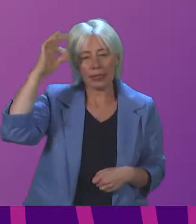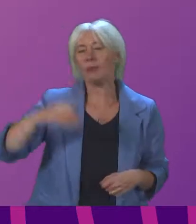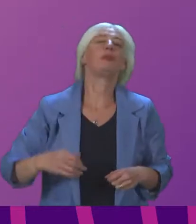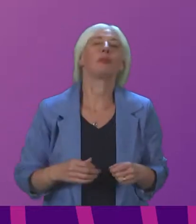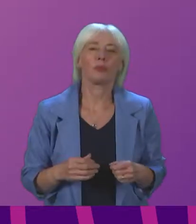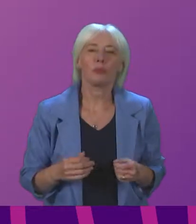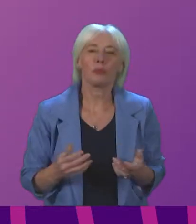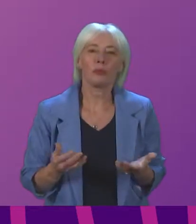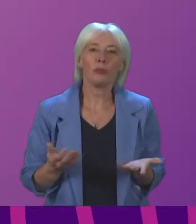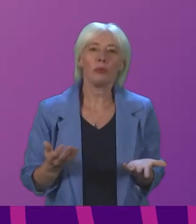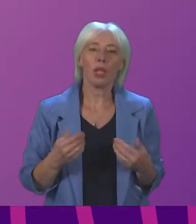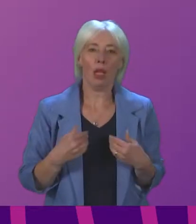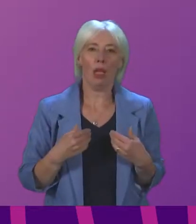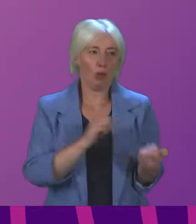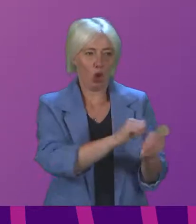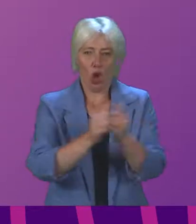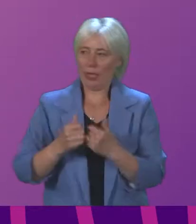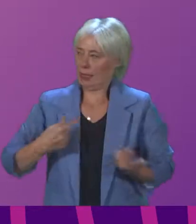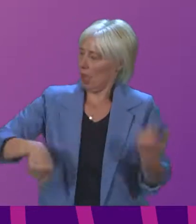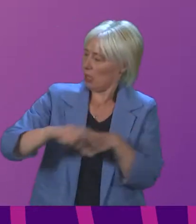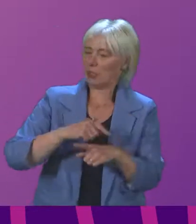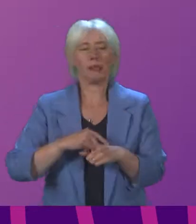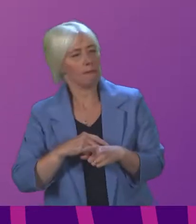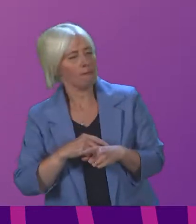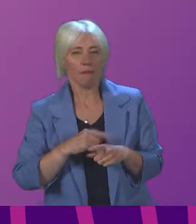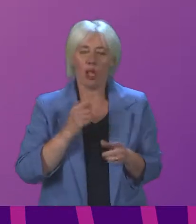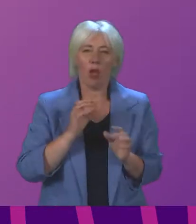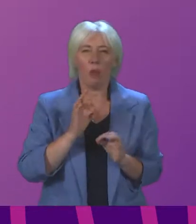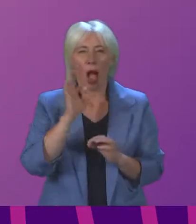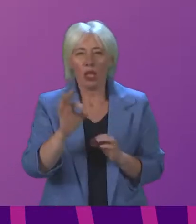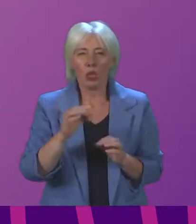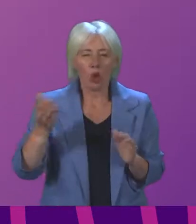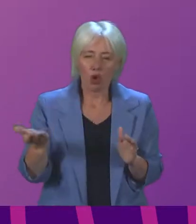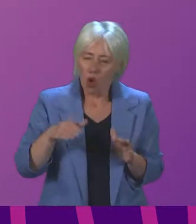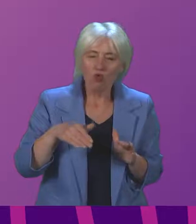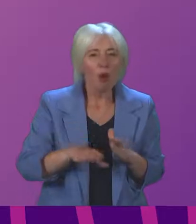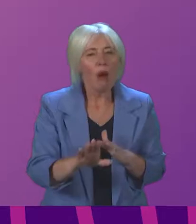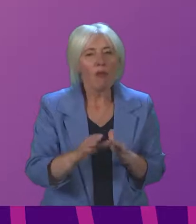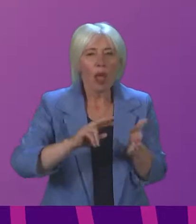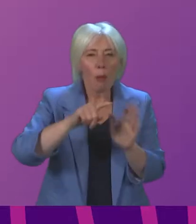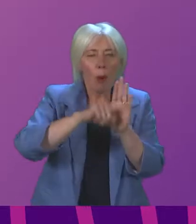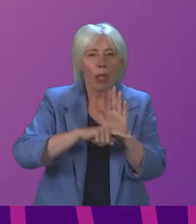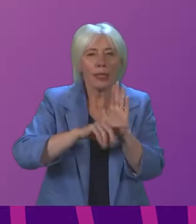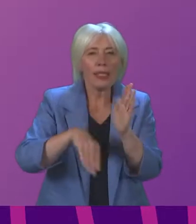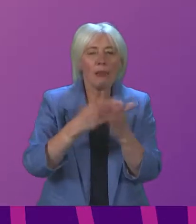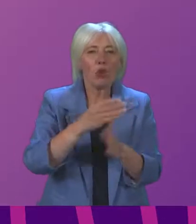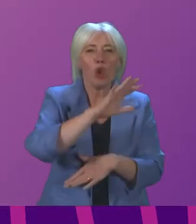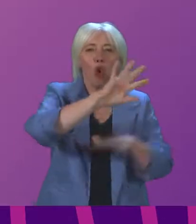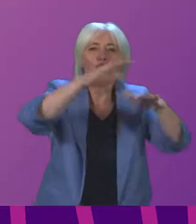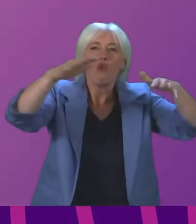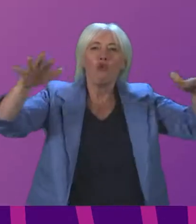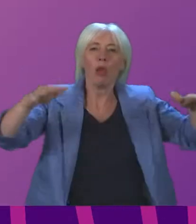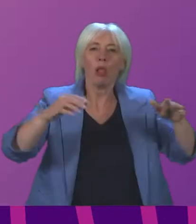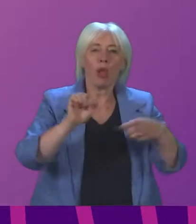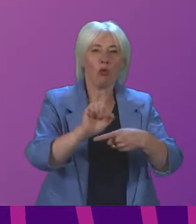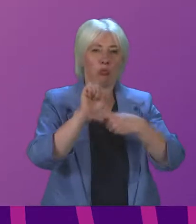Island and Natural Environment Committee, my colleagues and I have asked that recovery policies are rural-proofed, which will ultimately slow and start to reverse